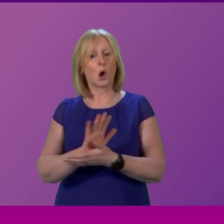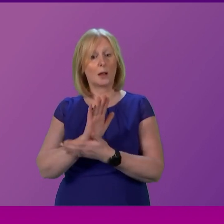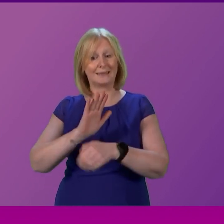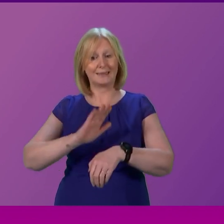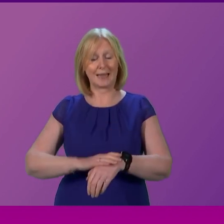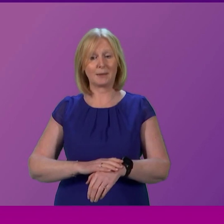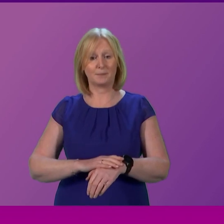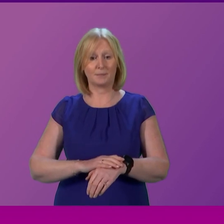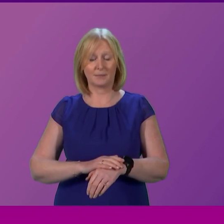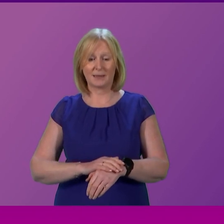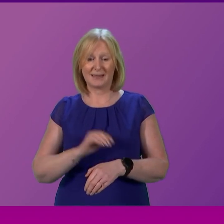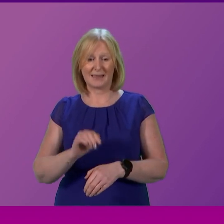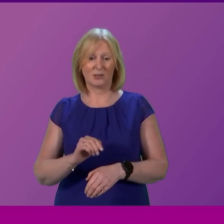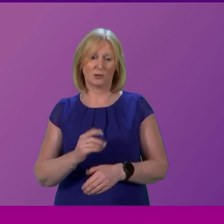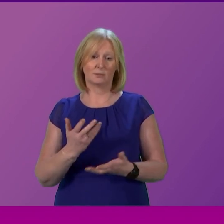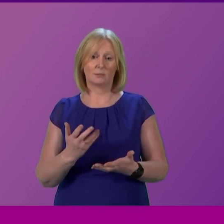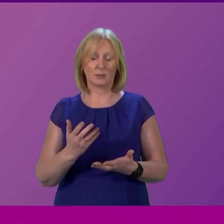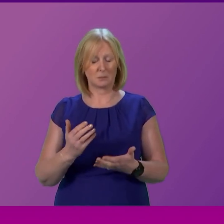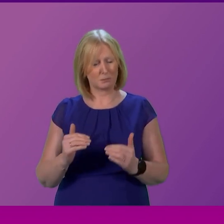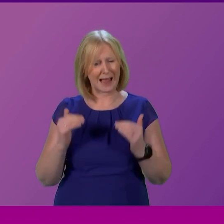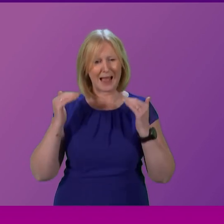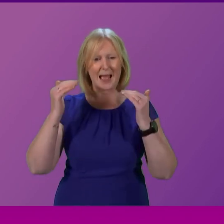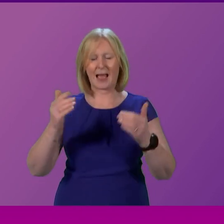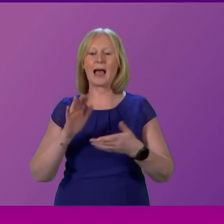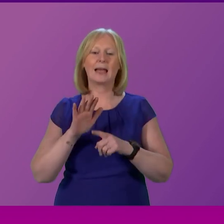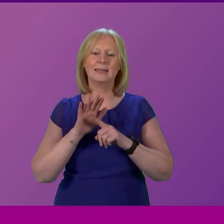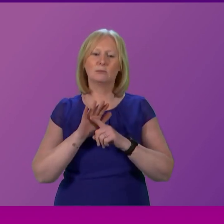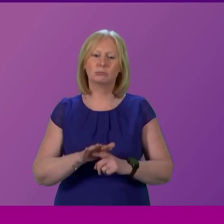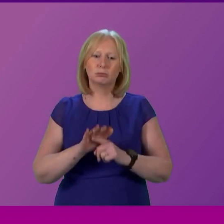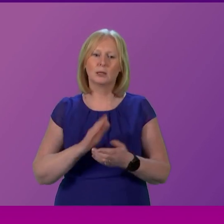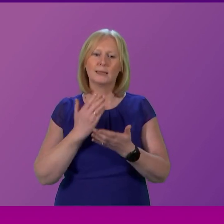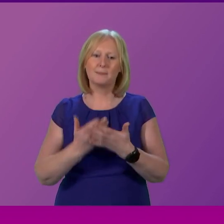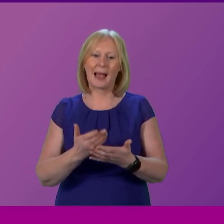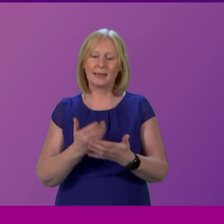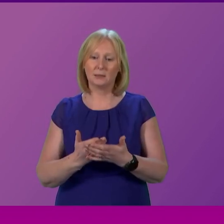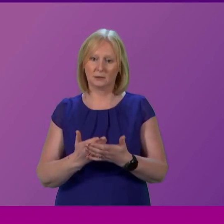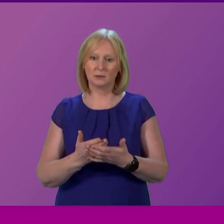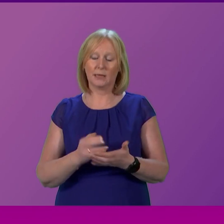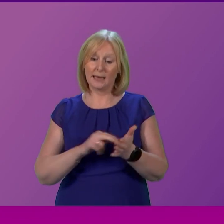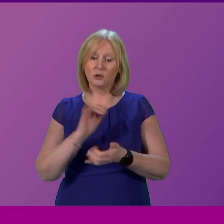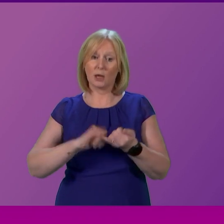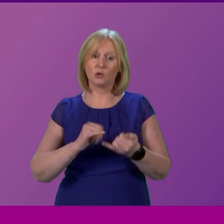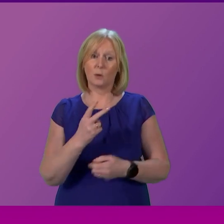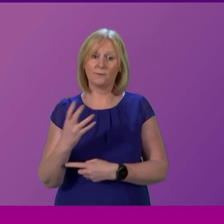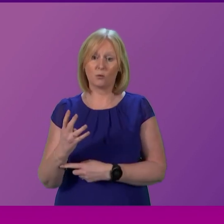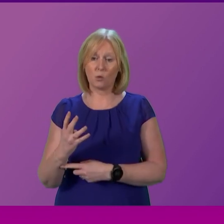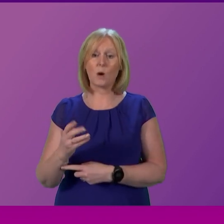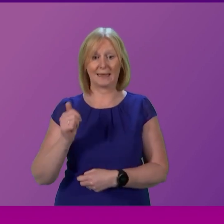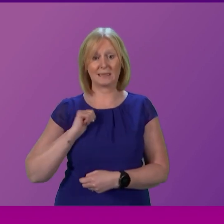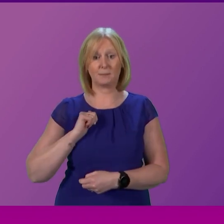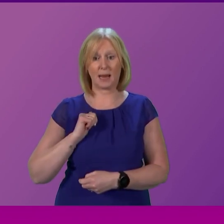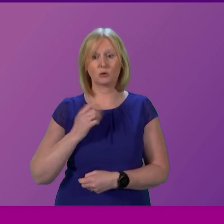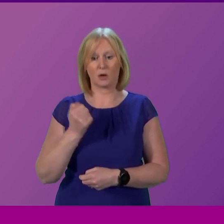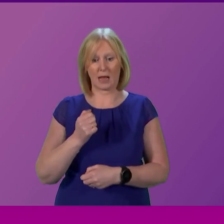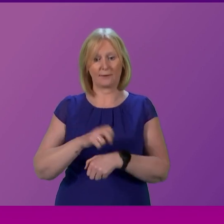and that's just a demonstration of a high level of demand so NHS 24 did expect high levels of demand they increased their staff I referenced some of that